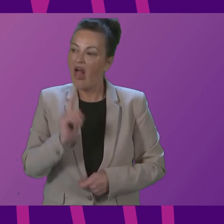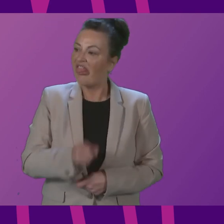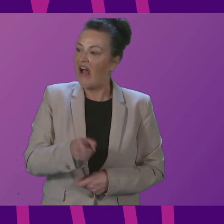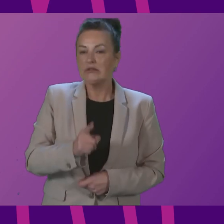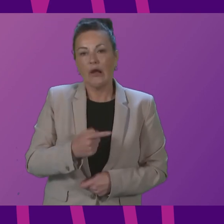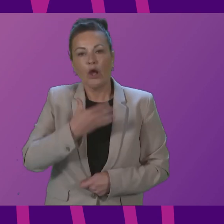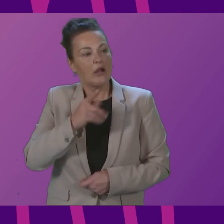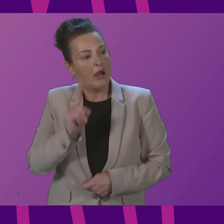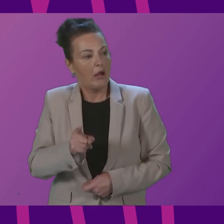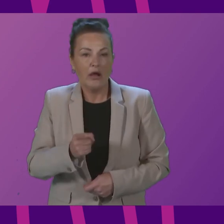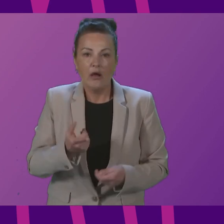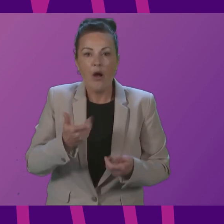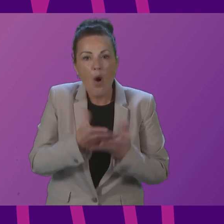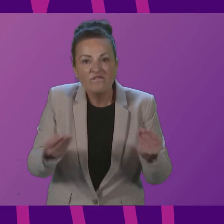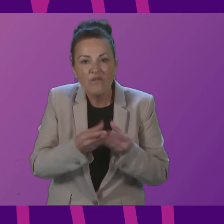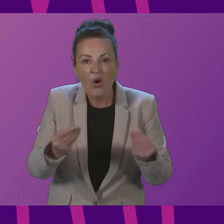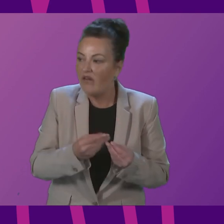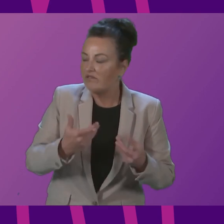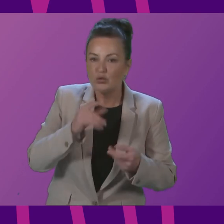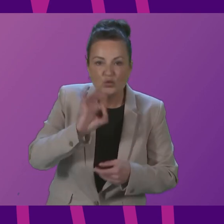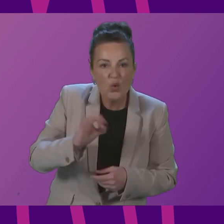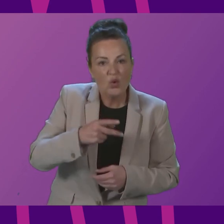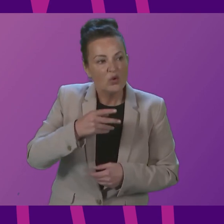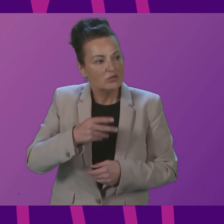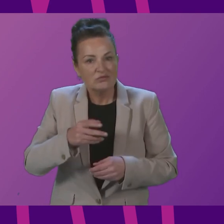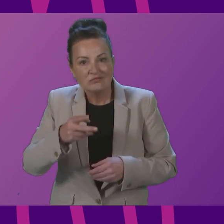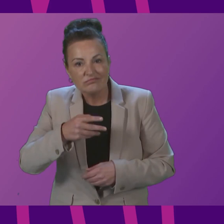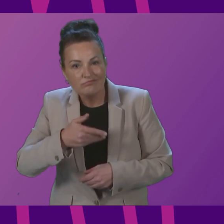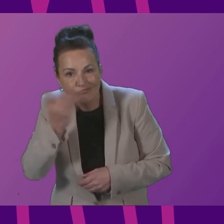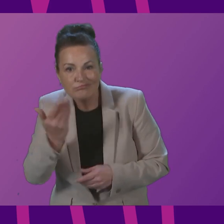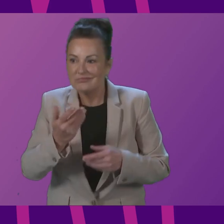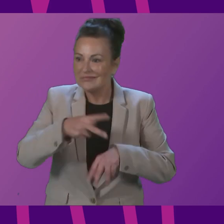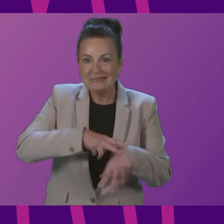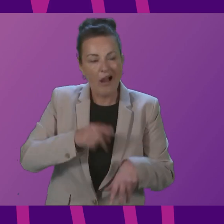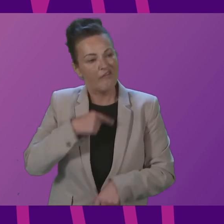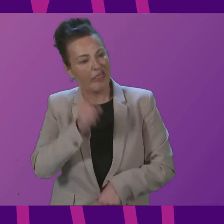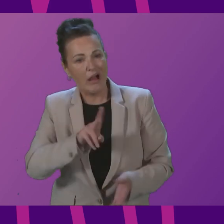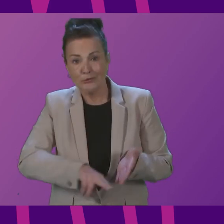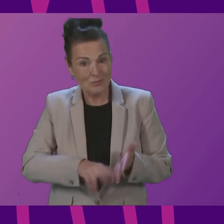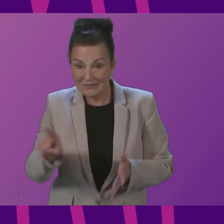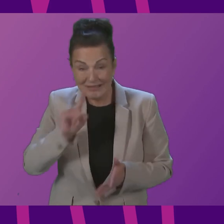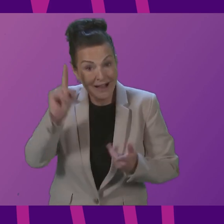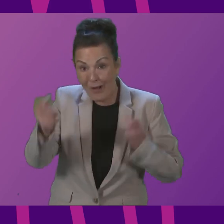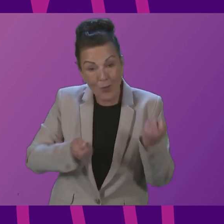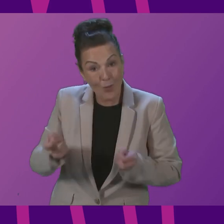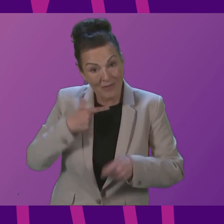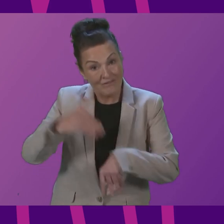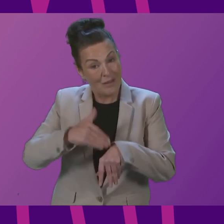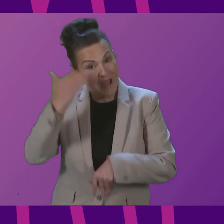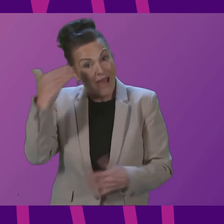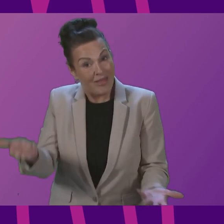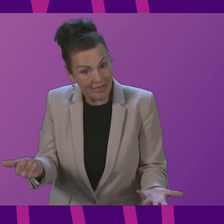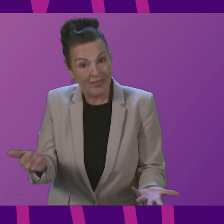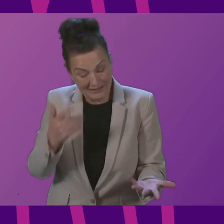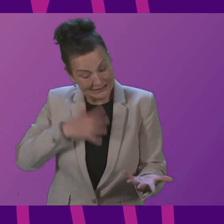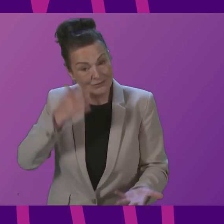health these are some of the most dedicated and hard working staff in our NHS leaving the profession they love broken so when is the government going to get a